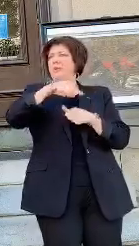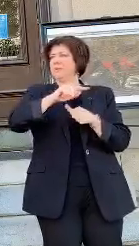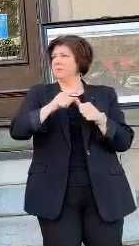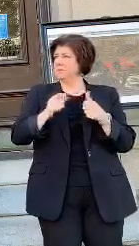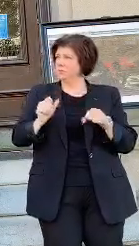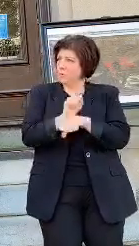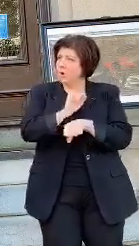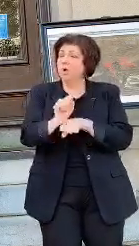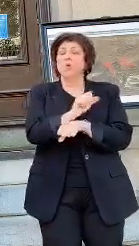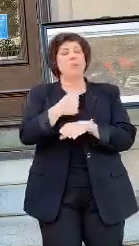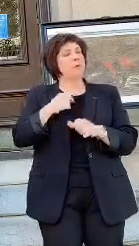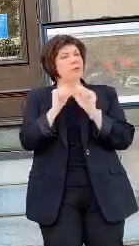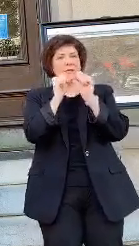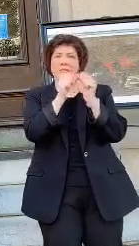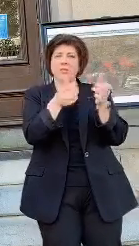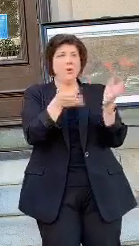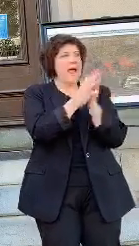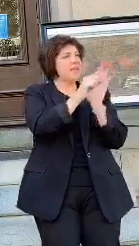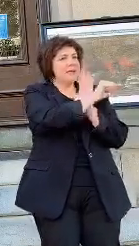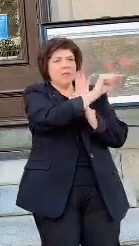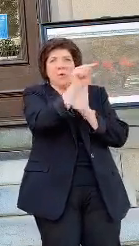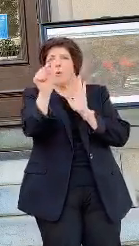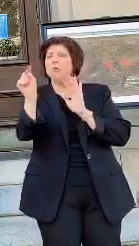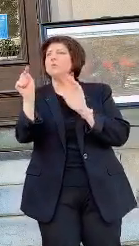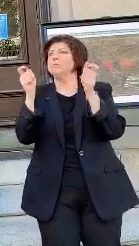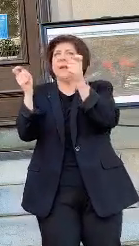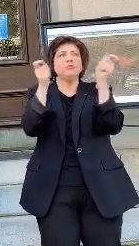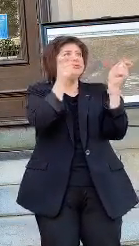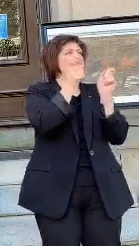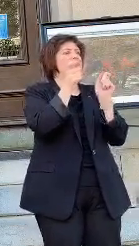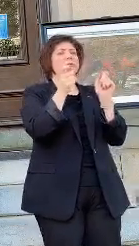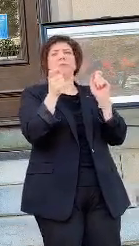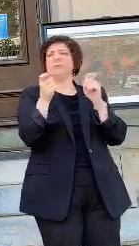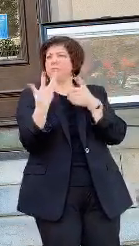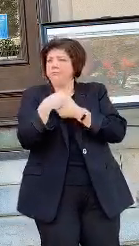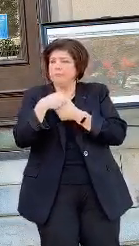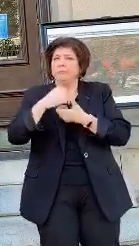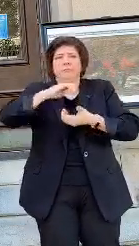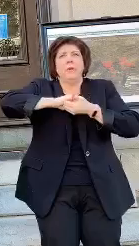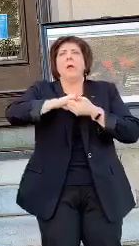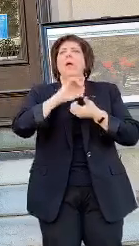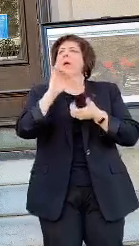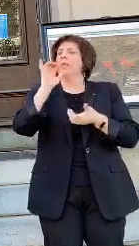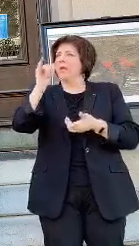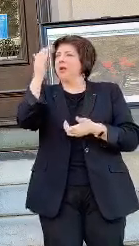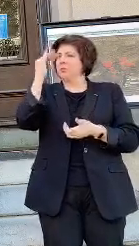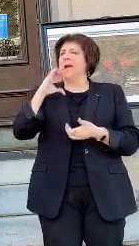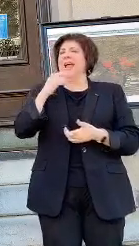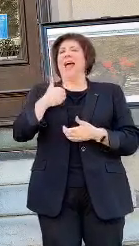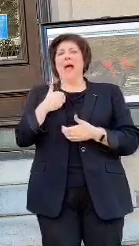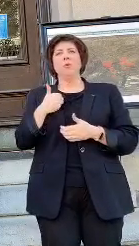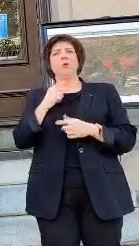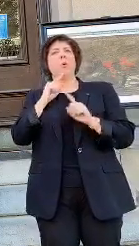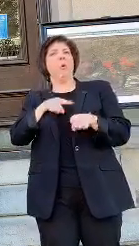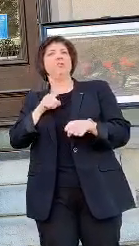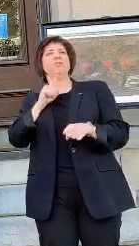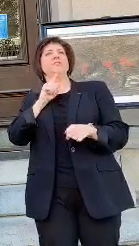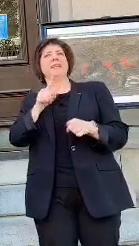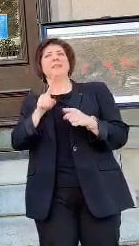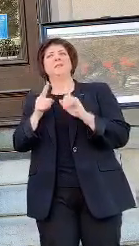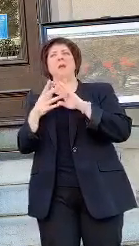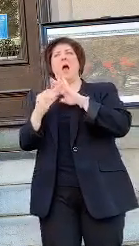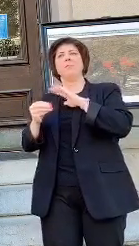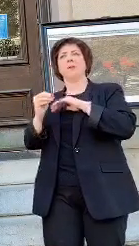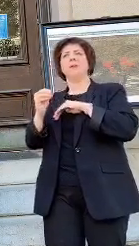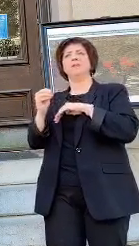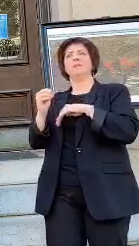those entreaties, asking them to do so because I do believe in consistency. That's why our ordinance is modeled very much after Charleston.